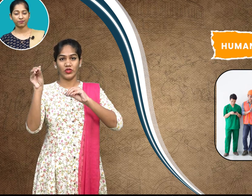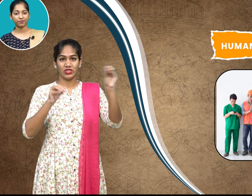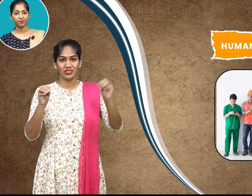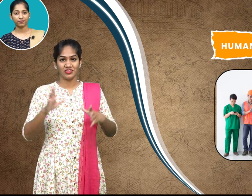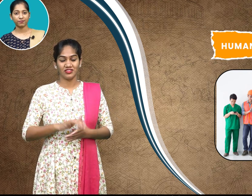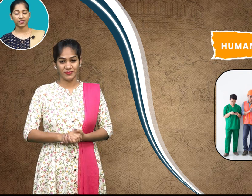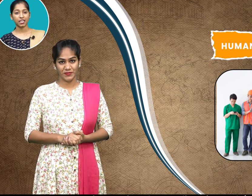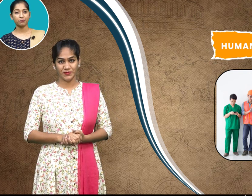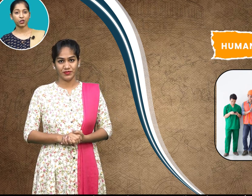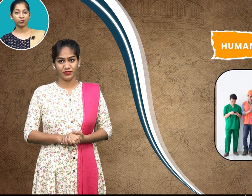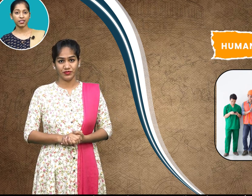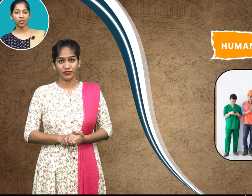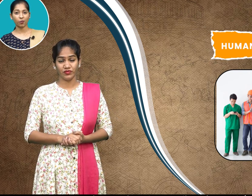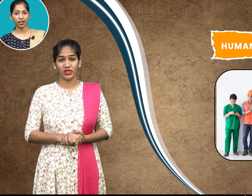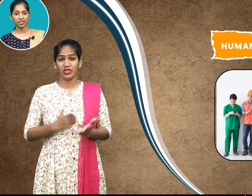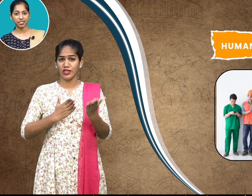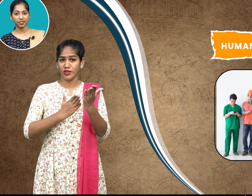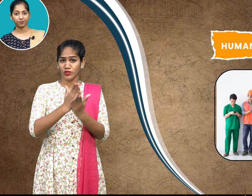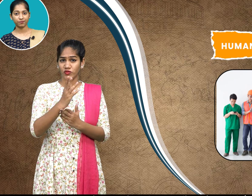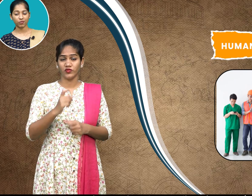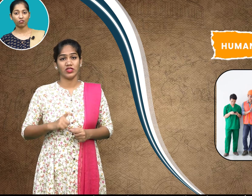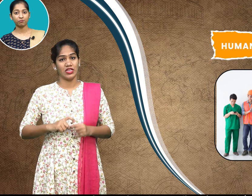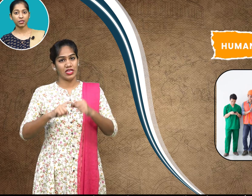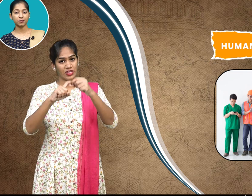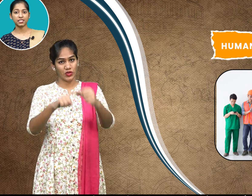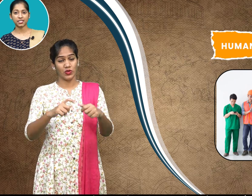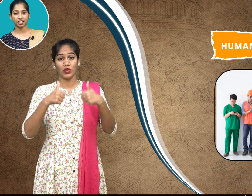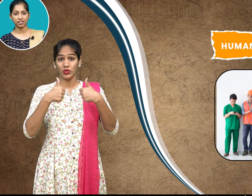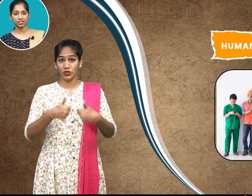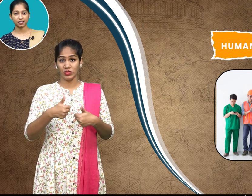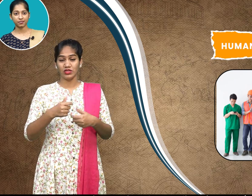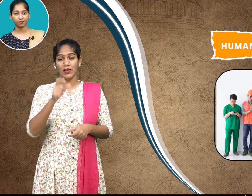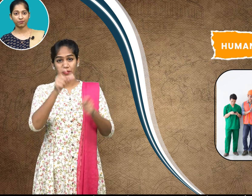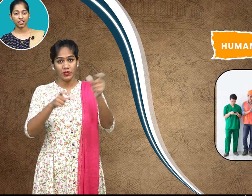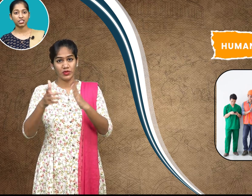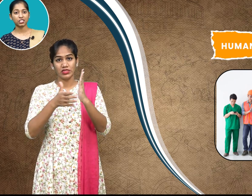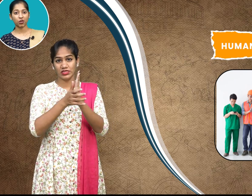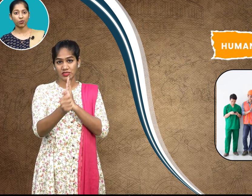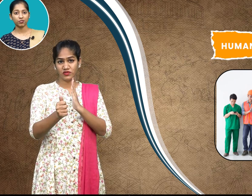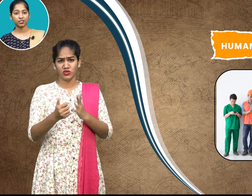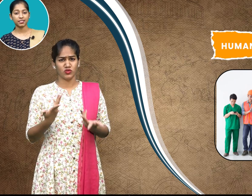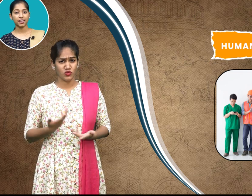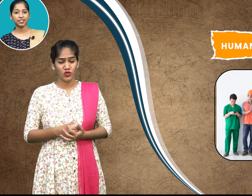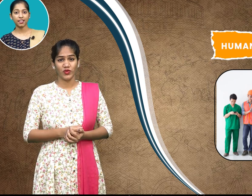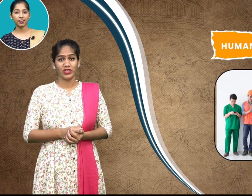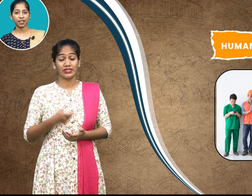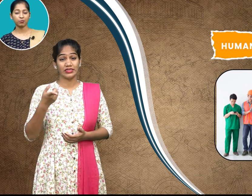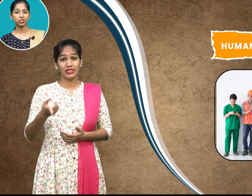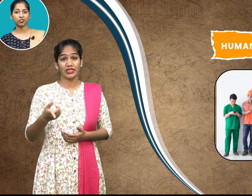improving the quality of people skills so that they are able to